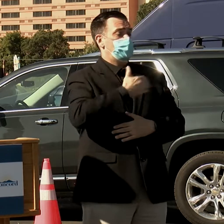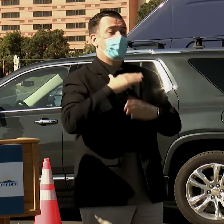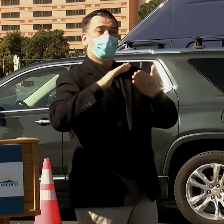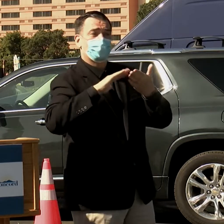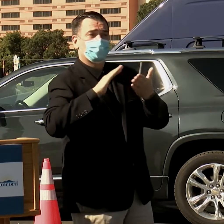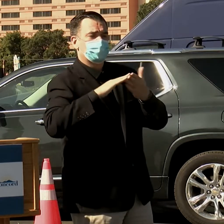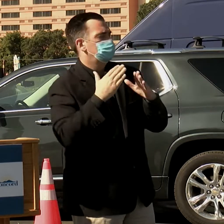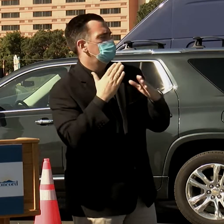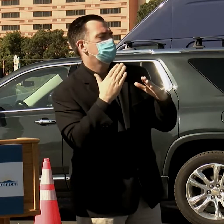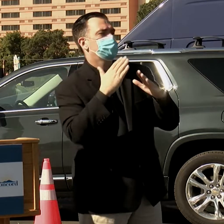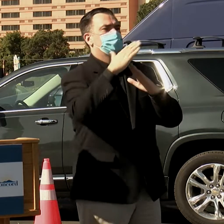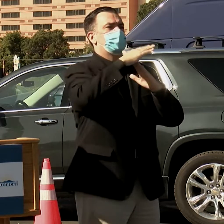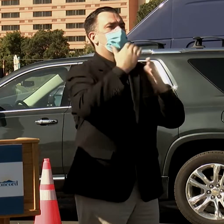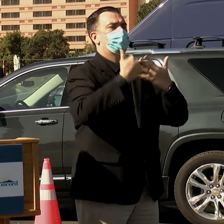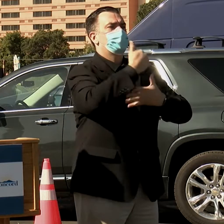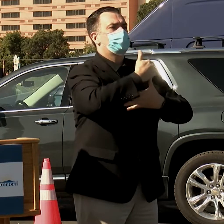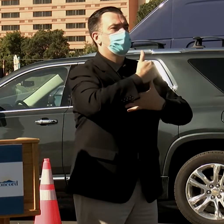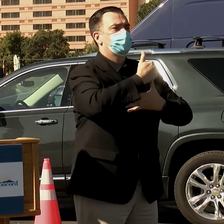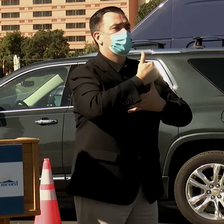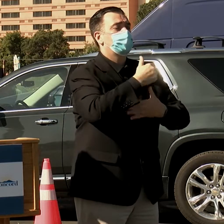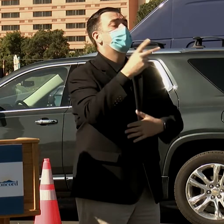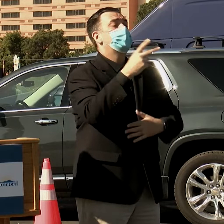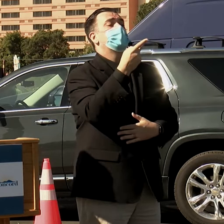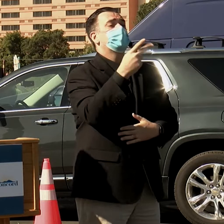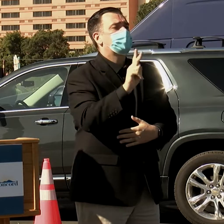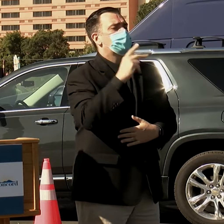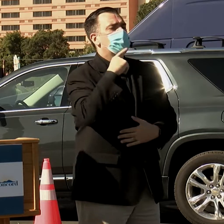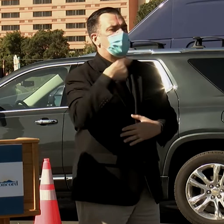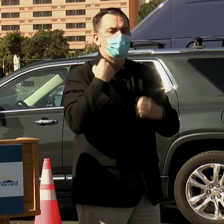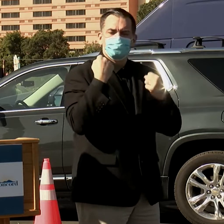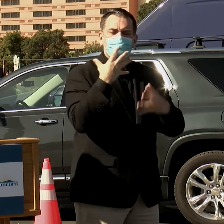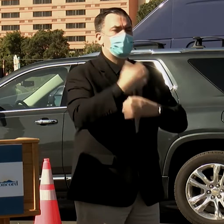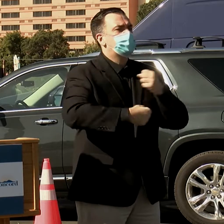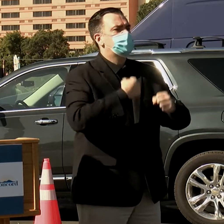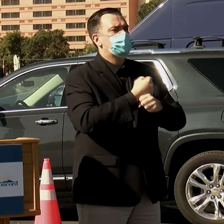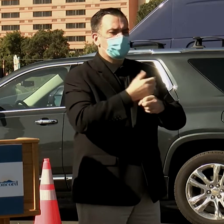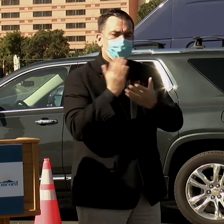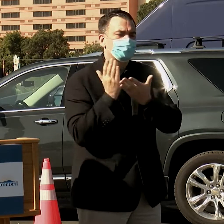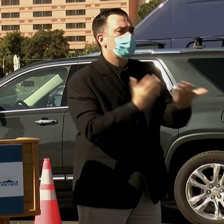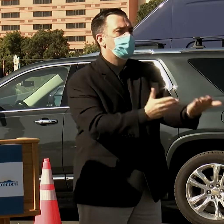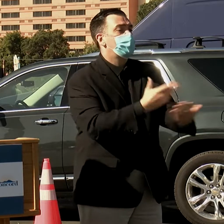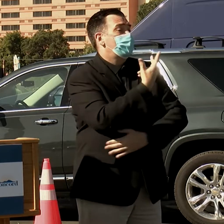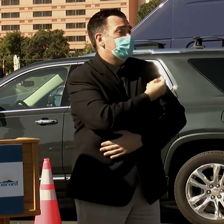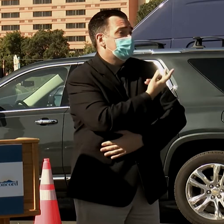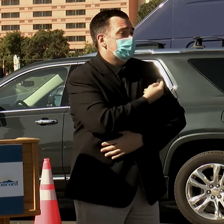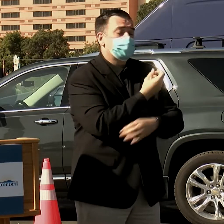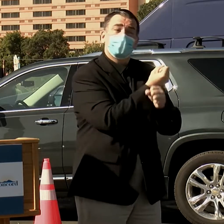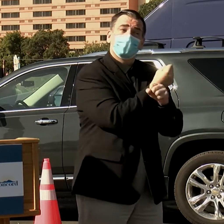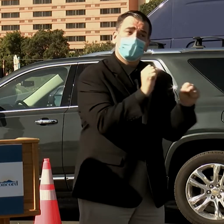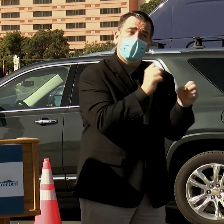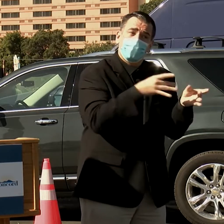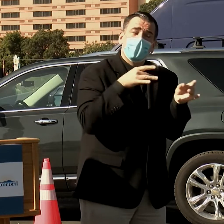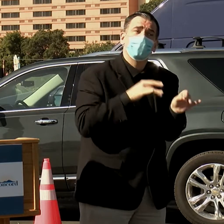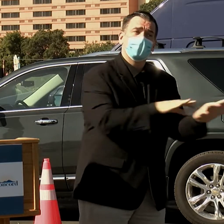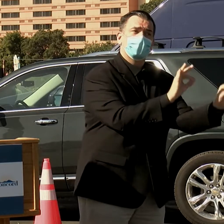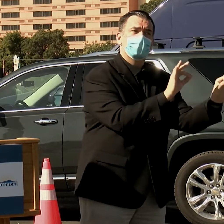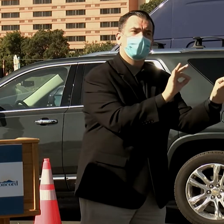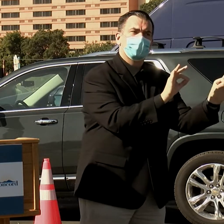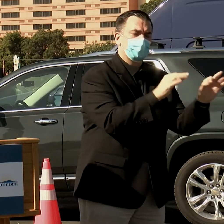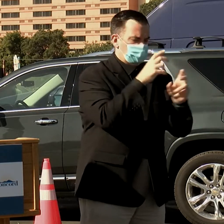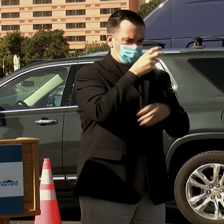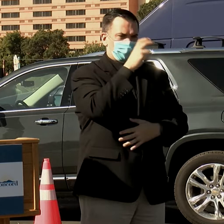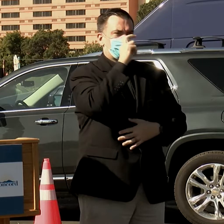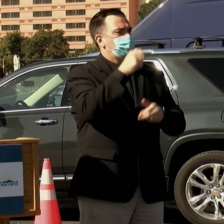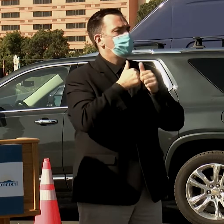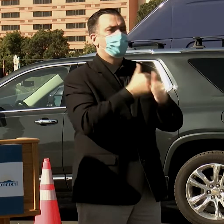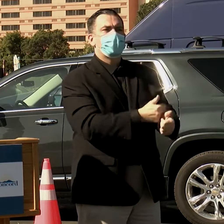our top priority. Kaiser Permanente has decades of experience delivering vaccinations, both safely and efficiently, strictly following